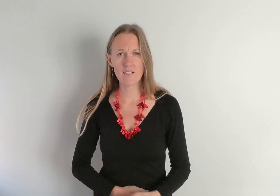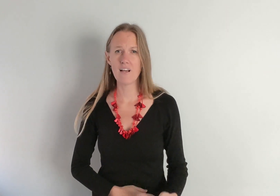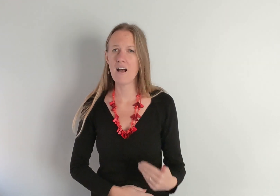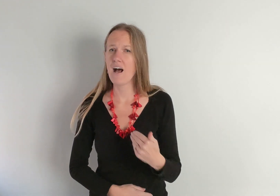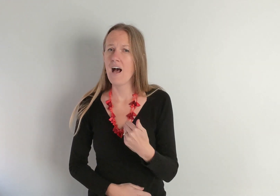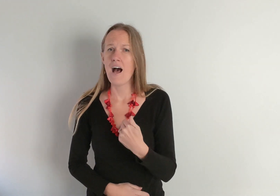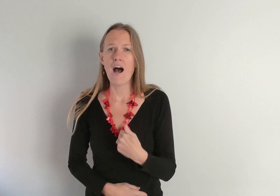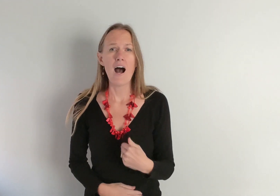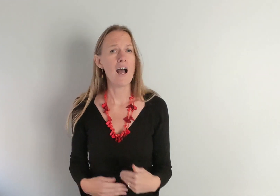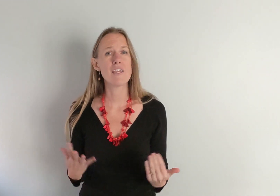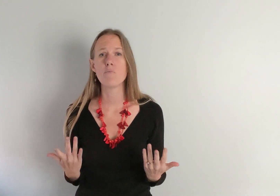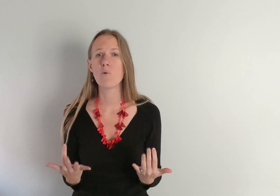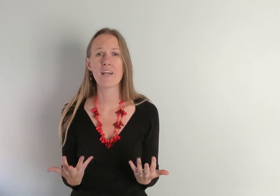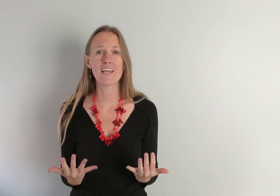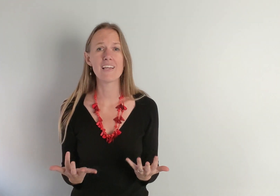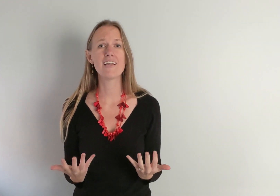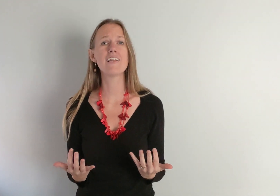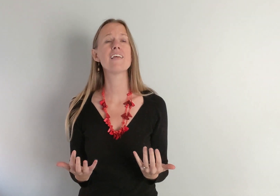I am waiting